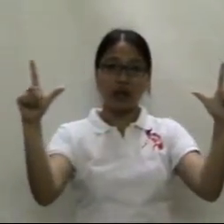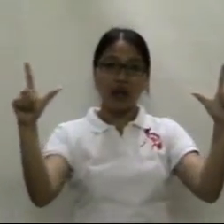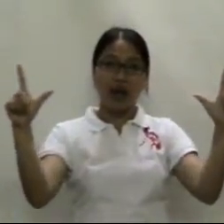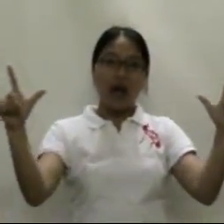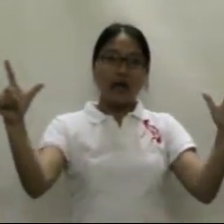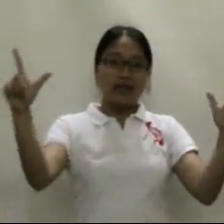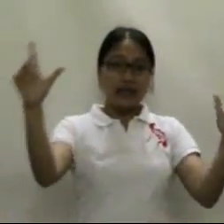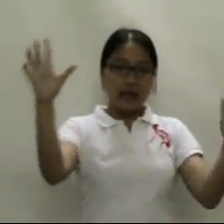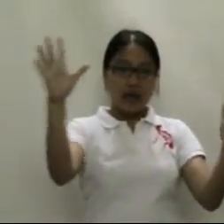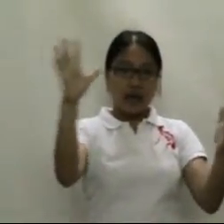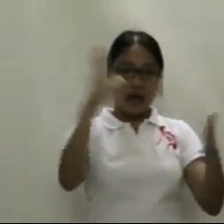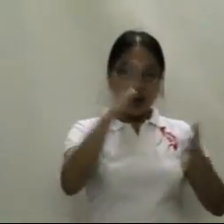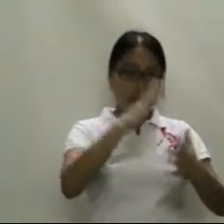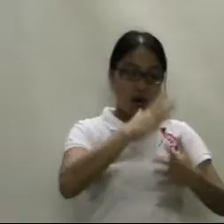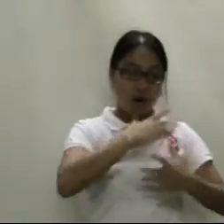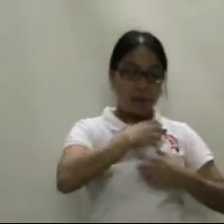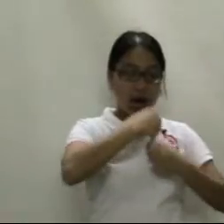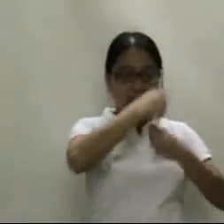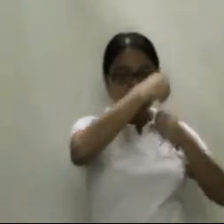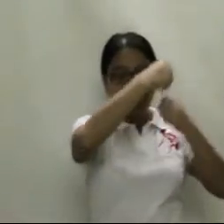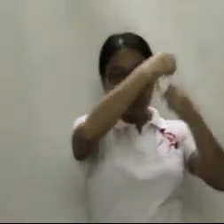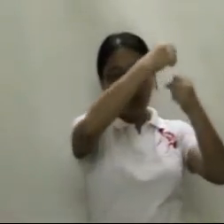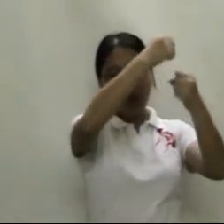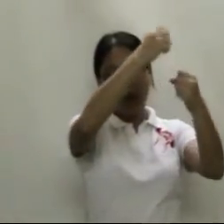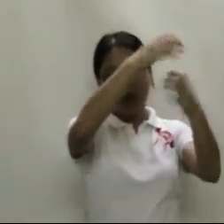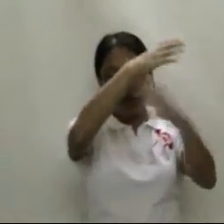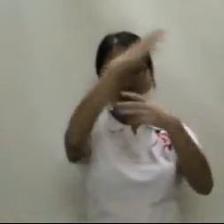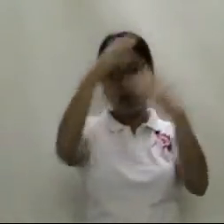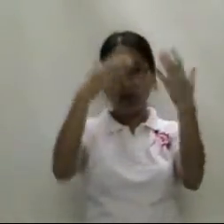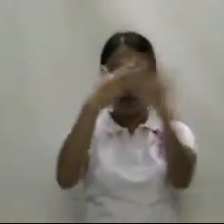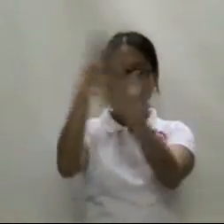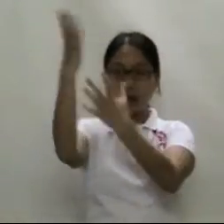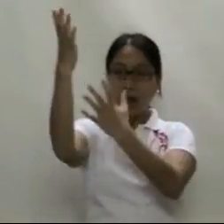I love